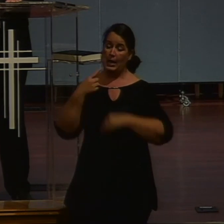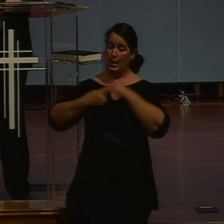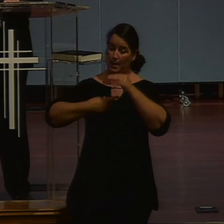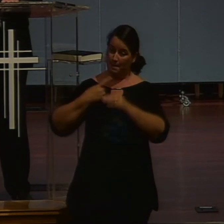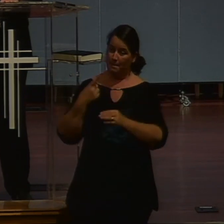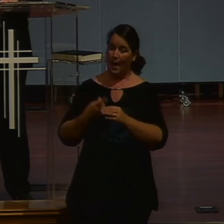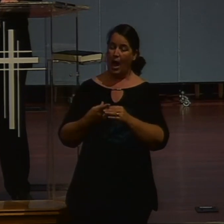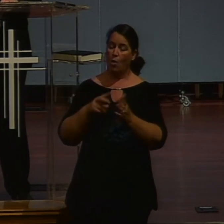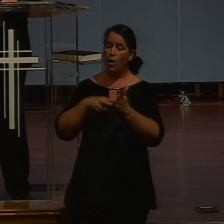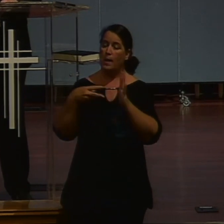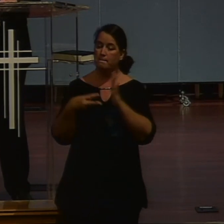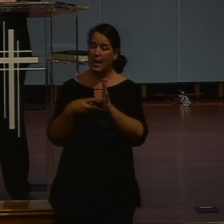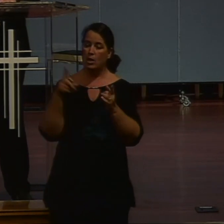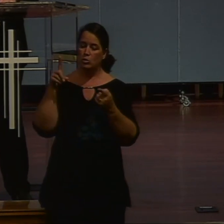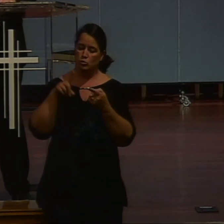Worship.